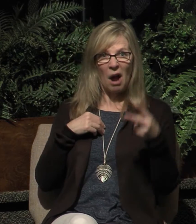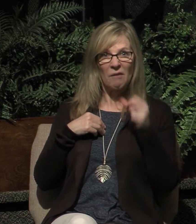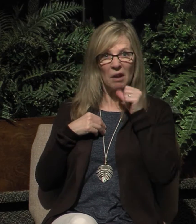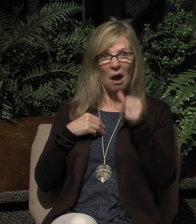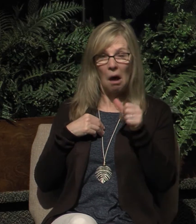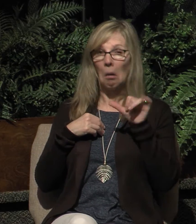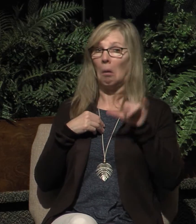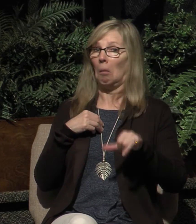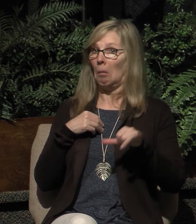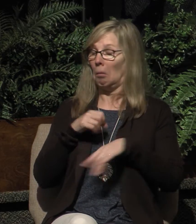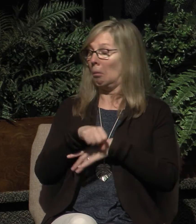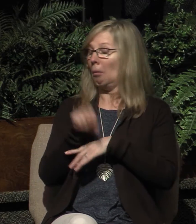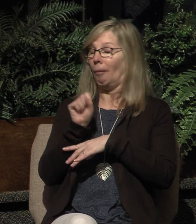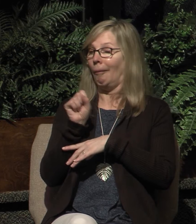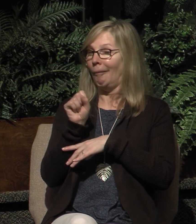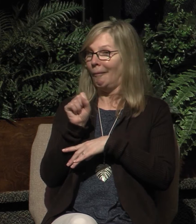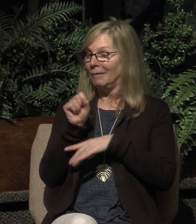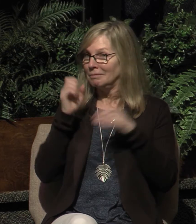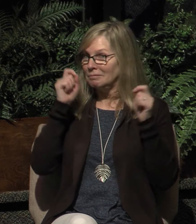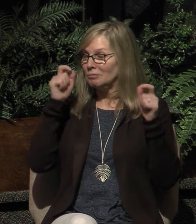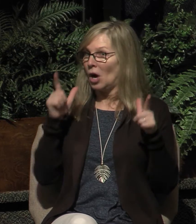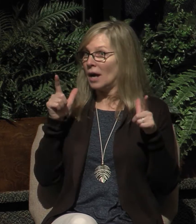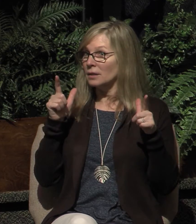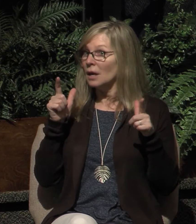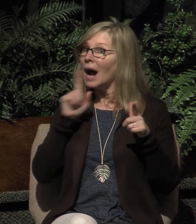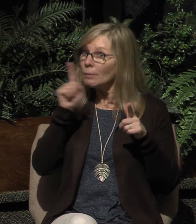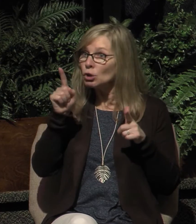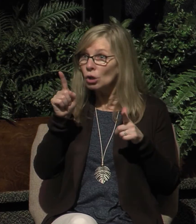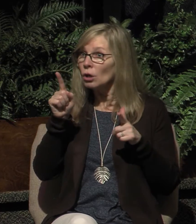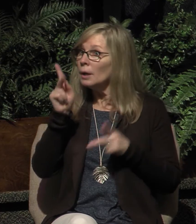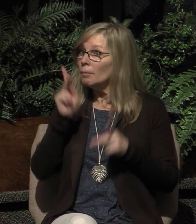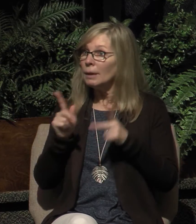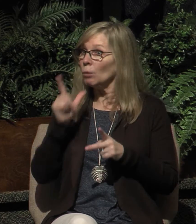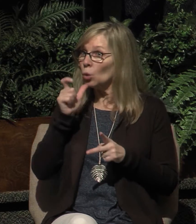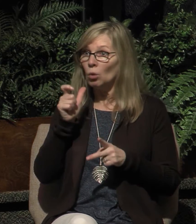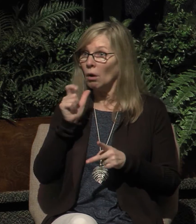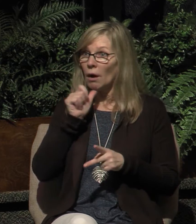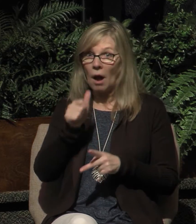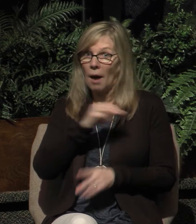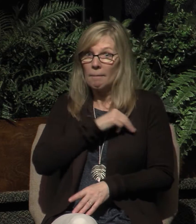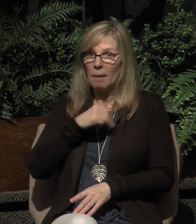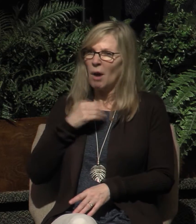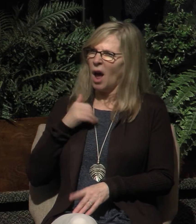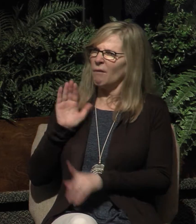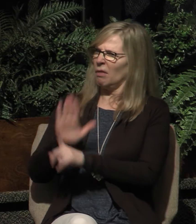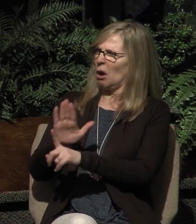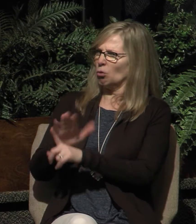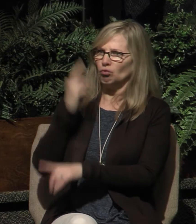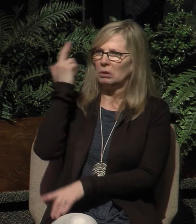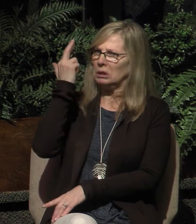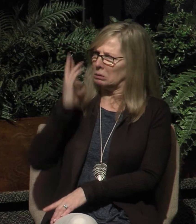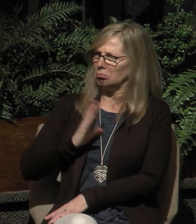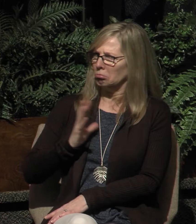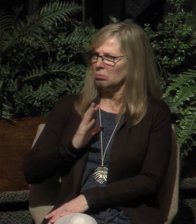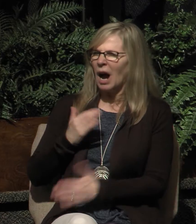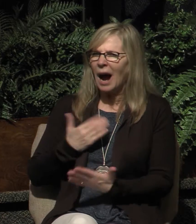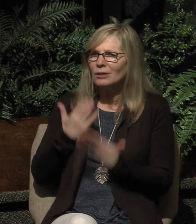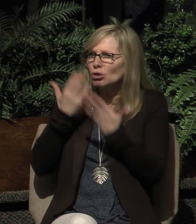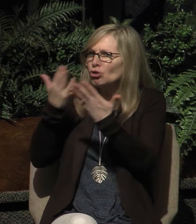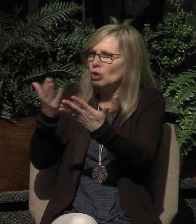not. Now, I'm sure that those who are not members have their own reasons for this. I suggested last week a few reasons why this might be